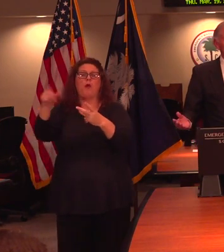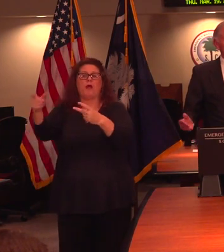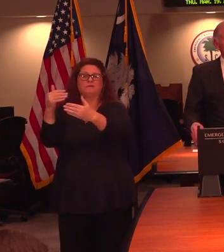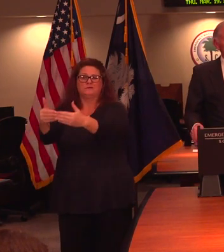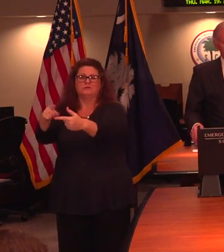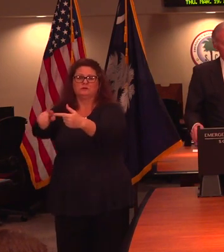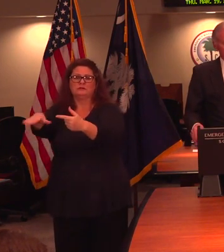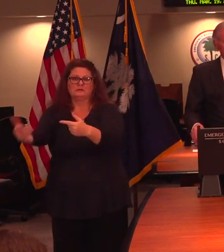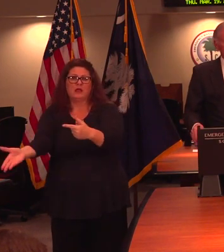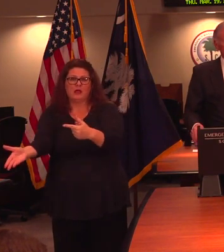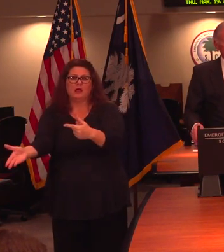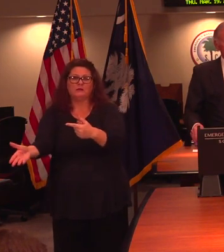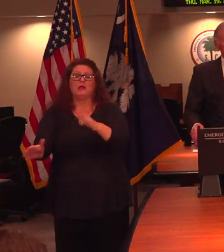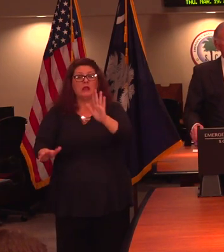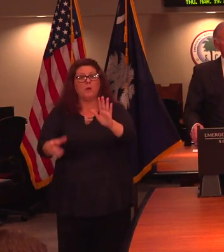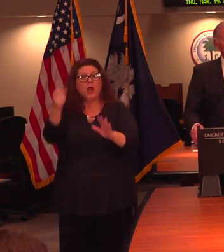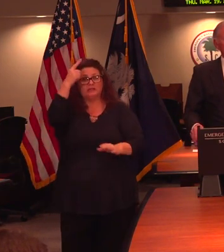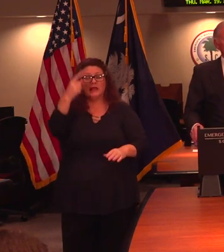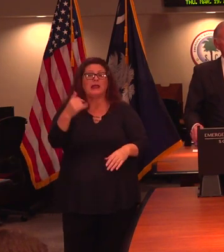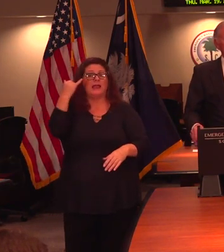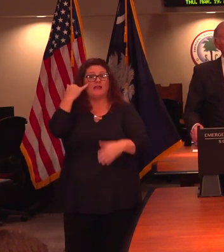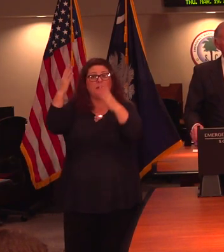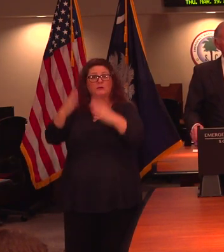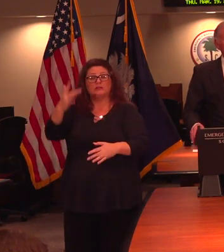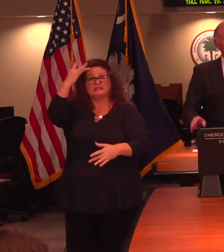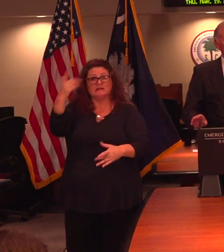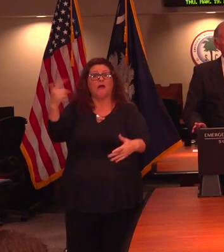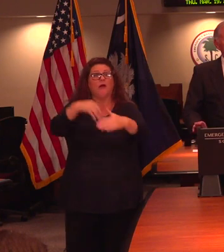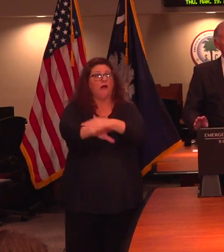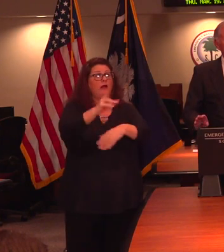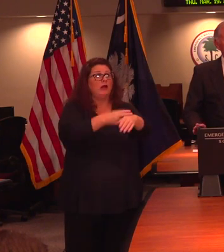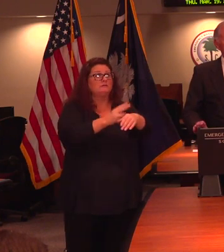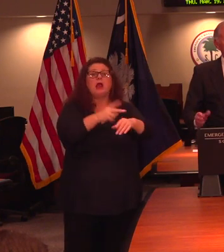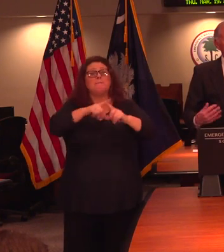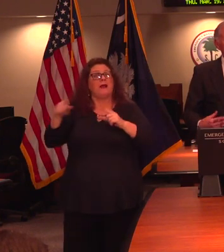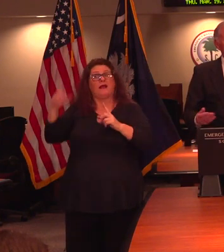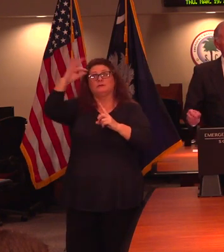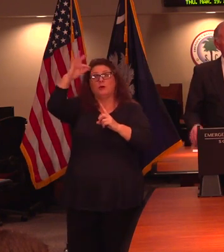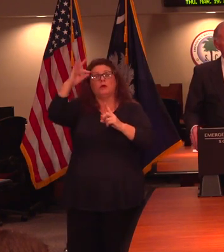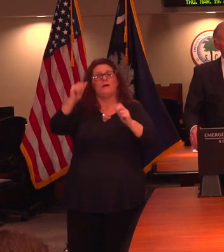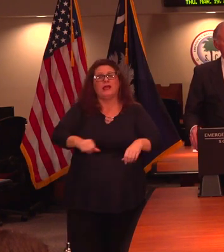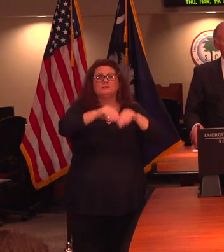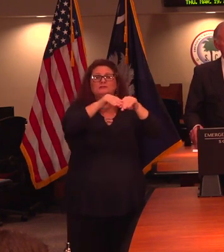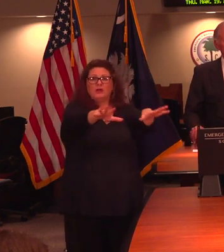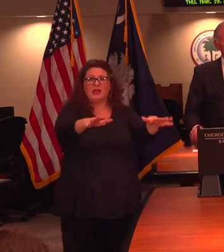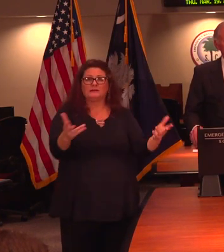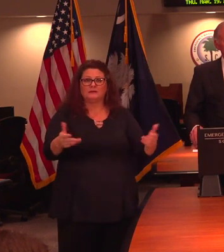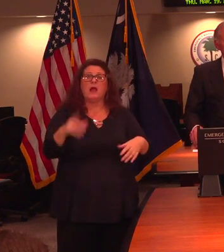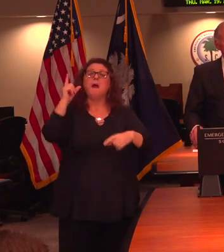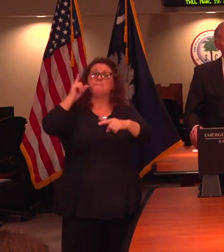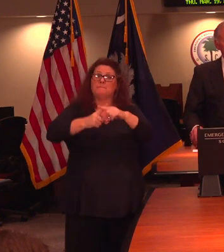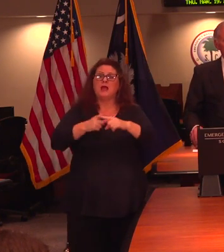because it may contribute to the spread, but also it could use up the time and talent as well as the supplies of those